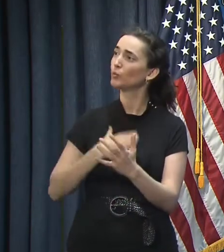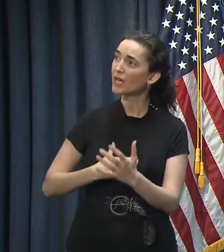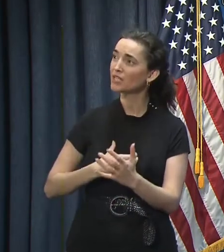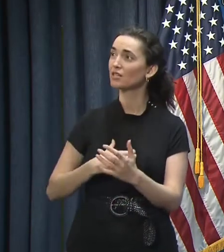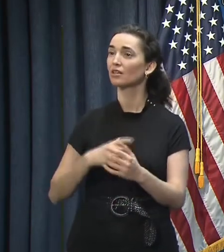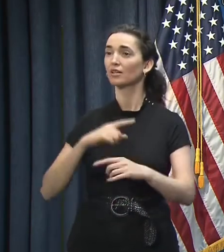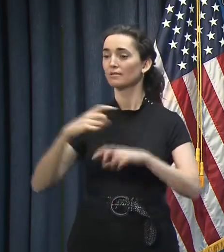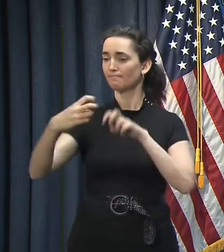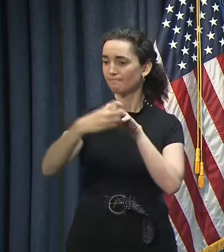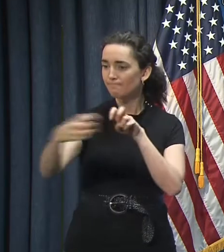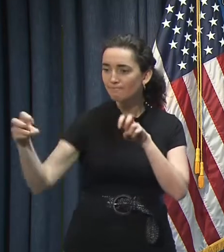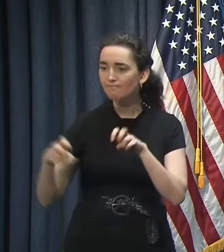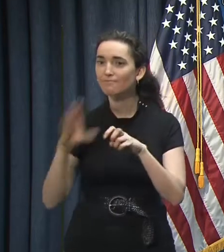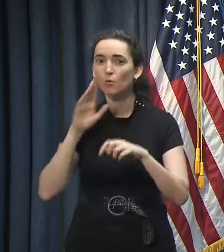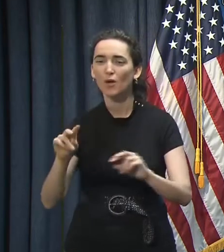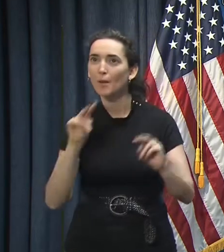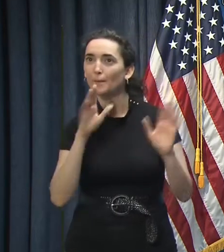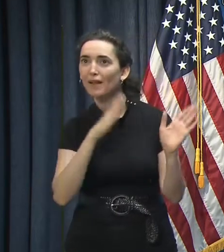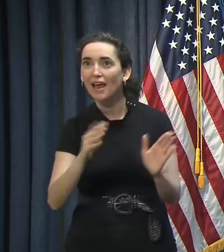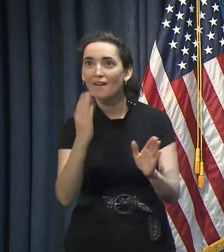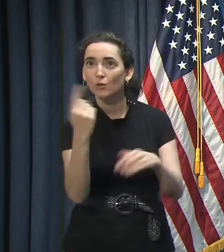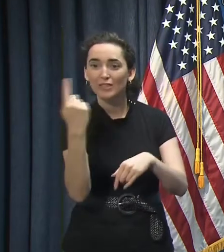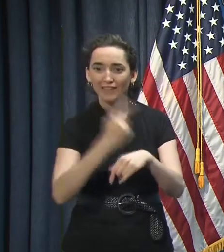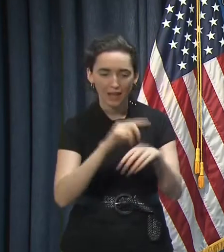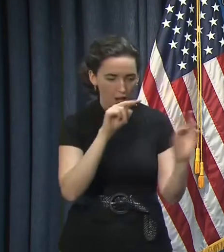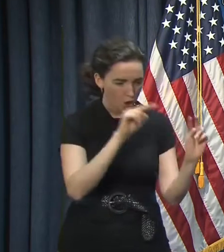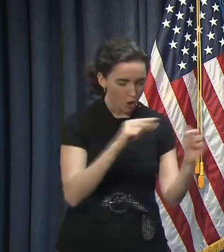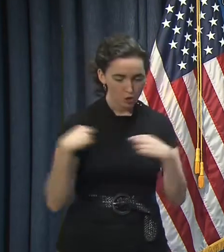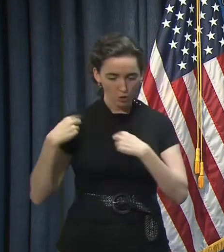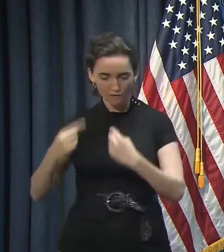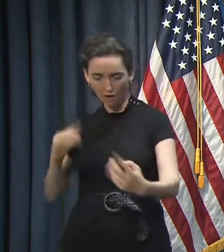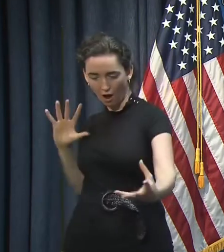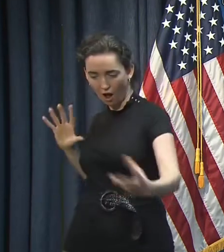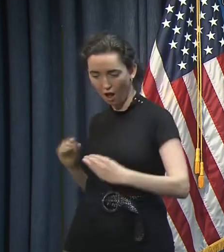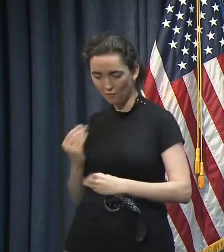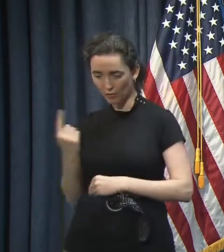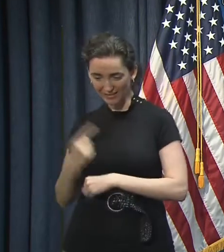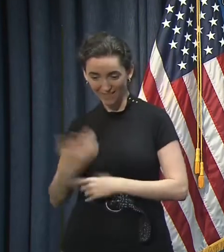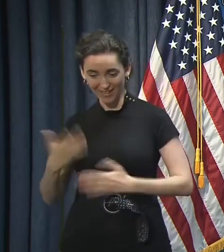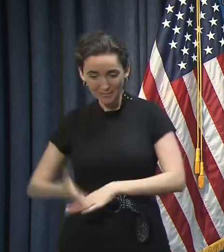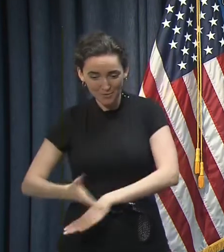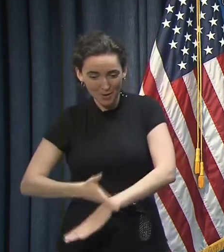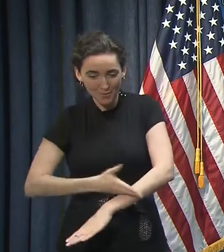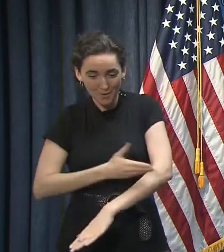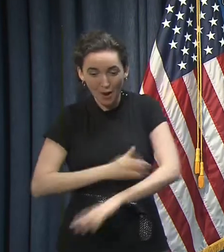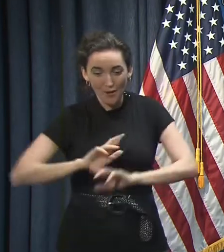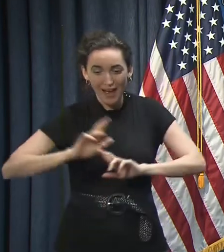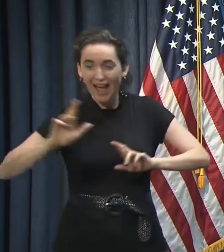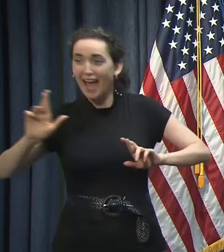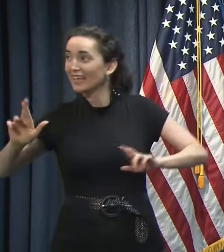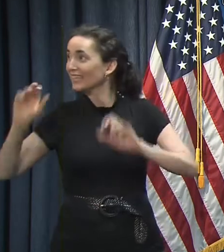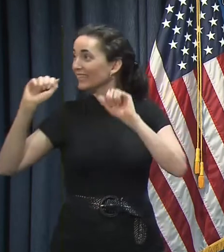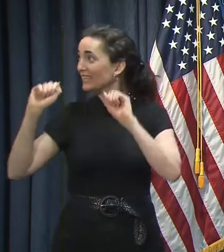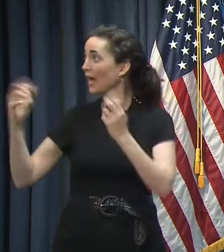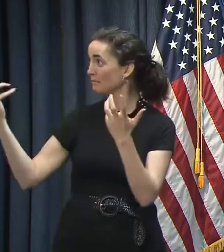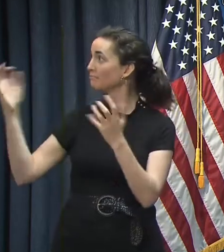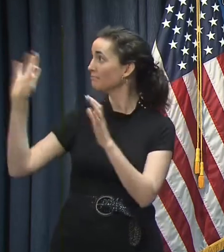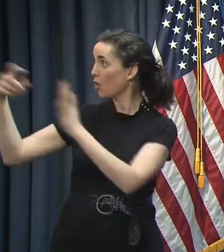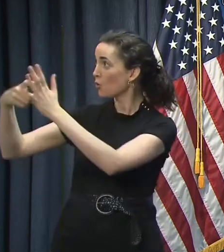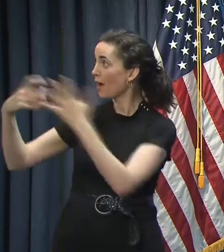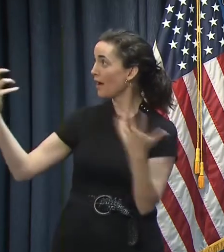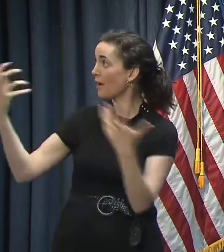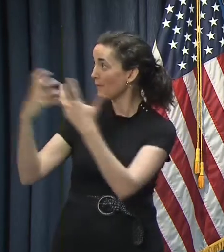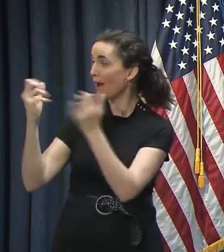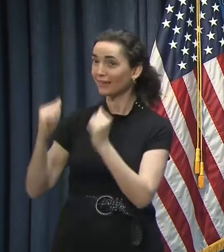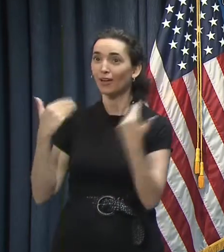when we sat down and looked at the 14 days' worth of data, that we would have improved to the point where we could safely move